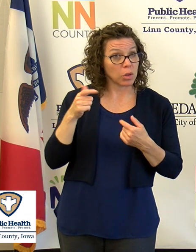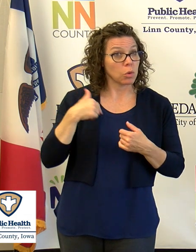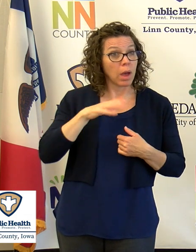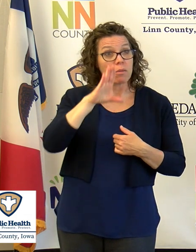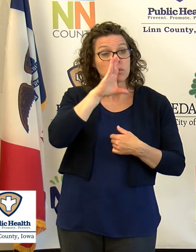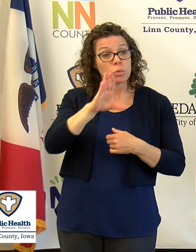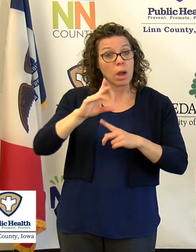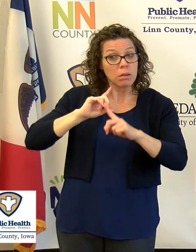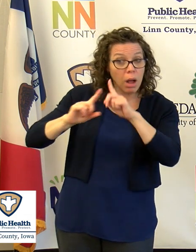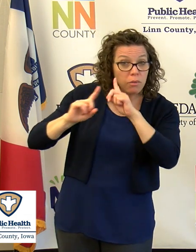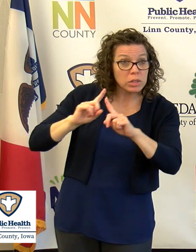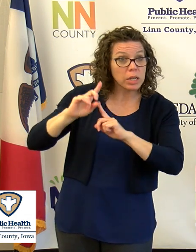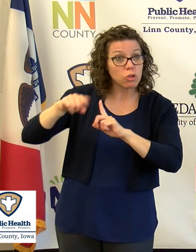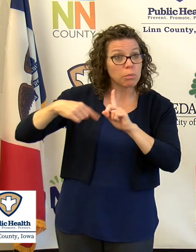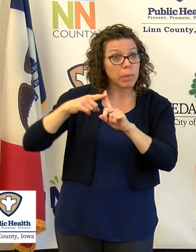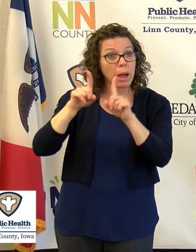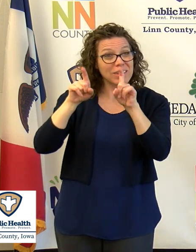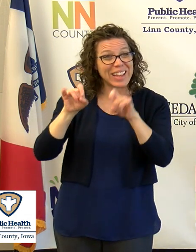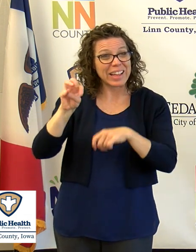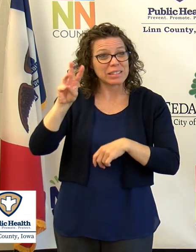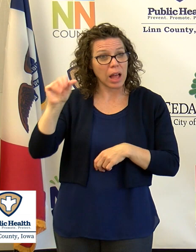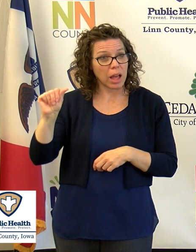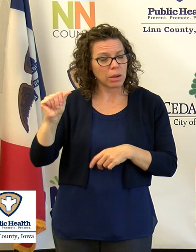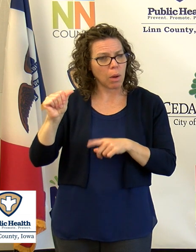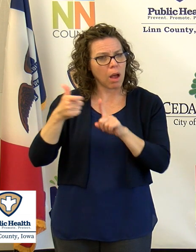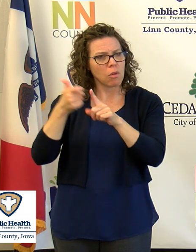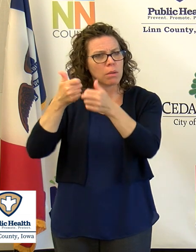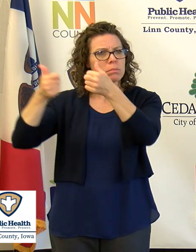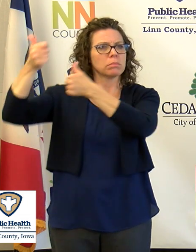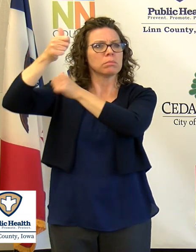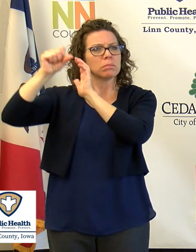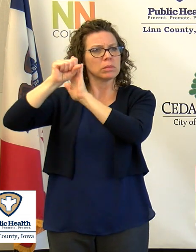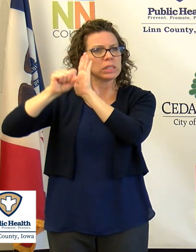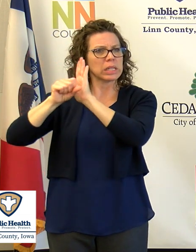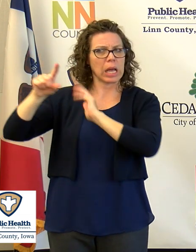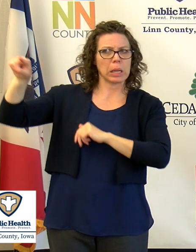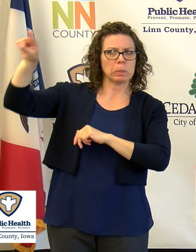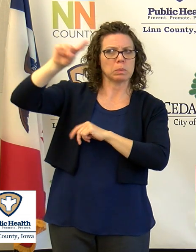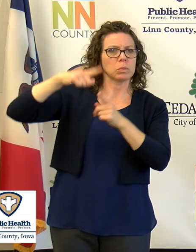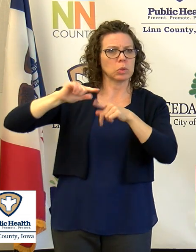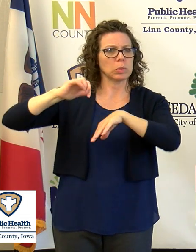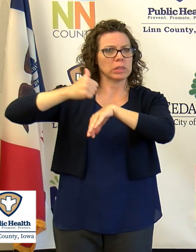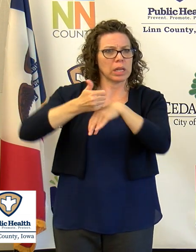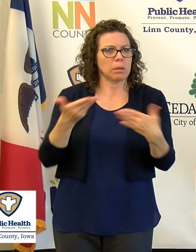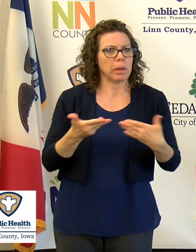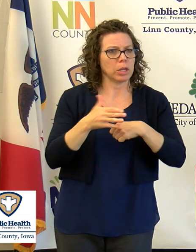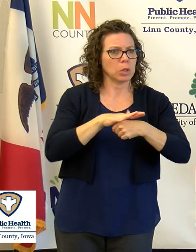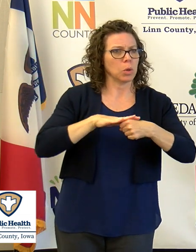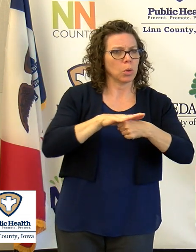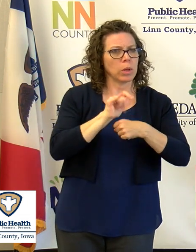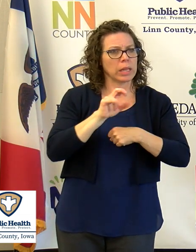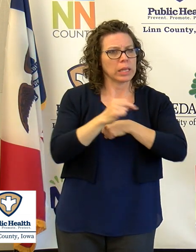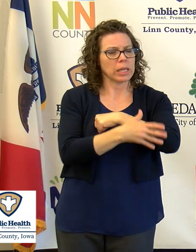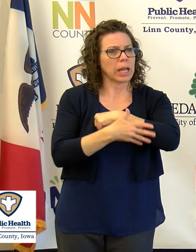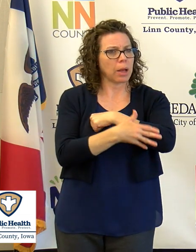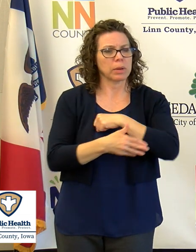conversations with state officials about the setup of that site? I have not had any